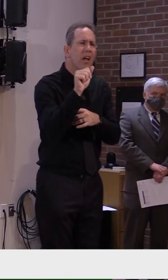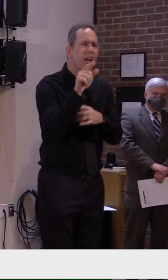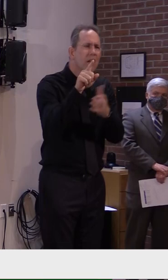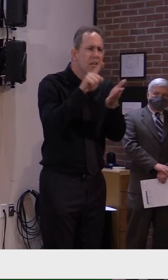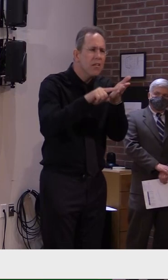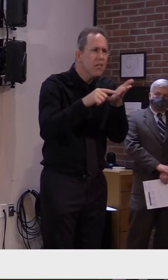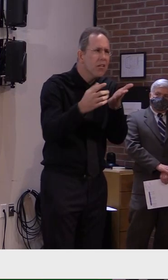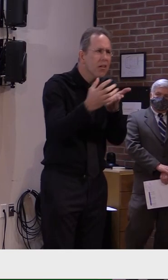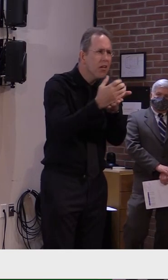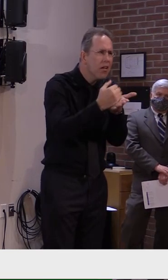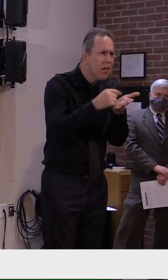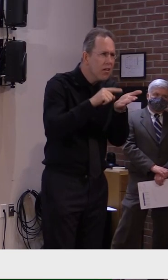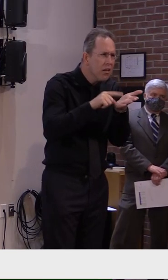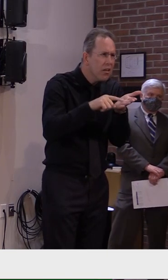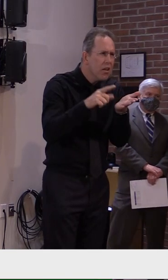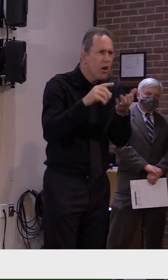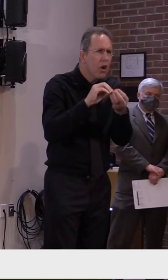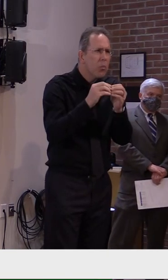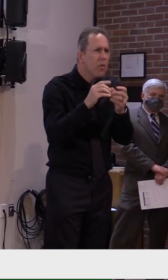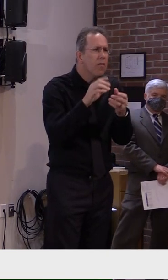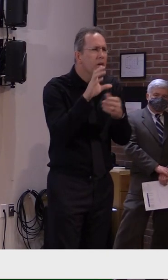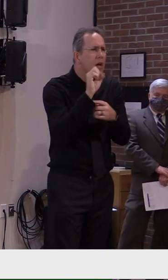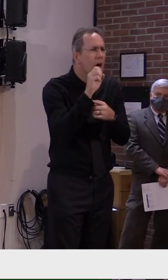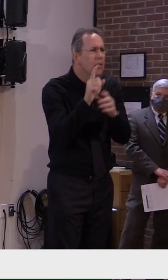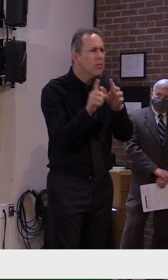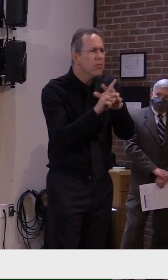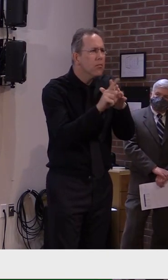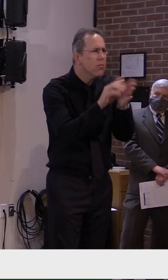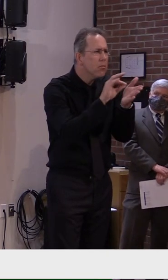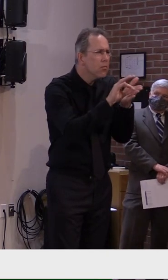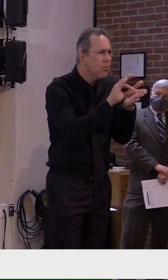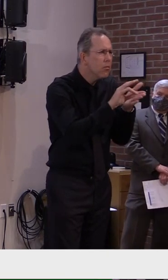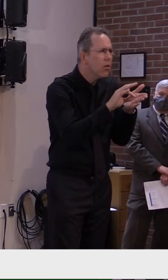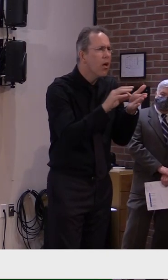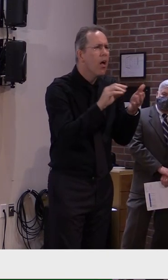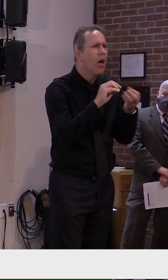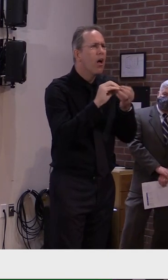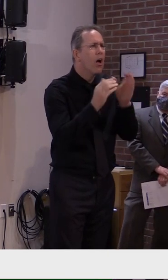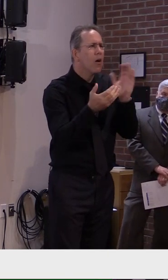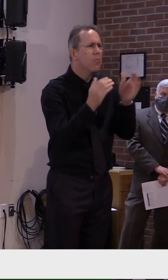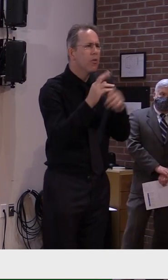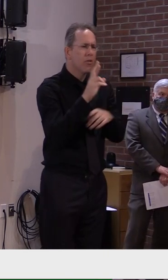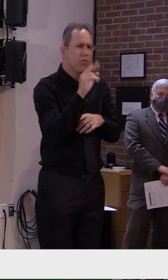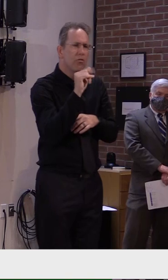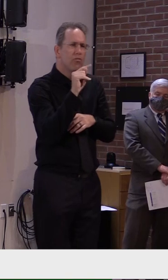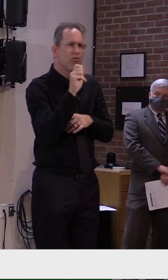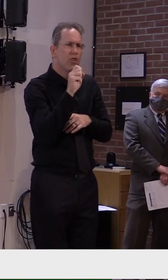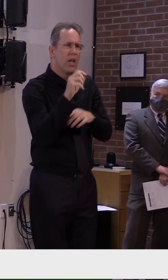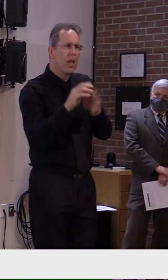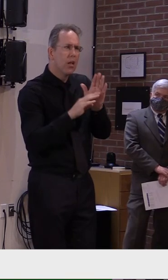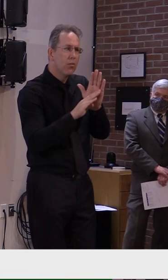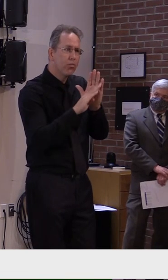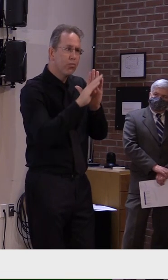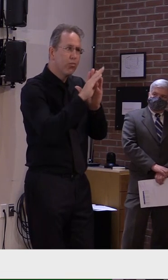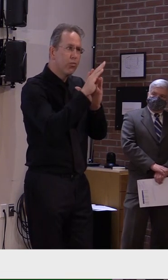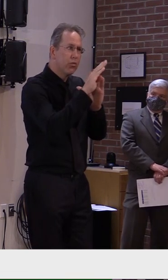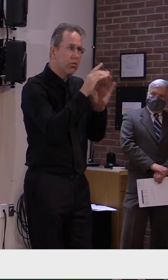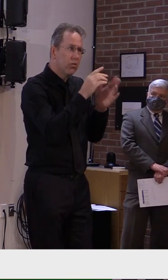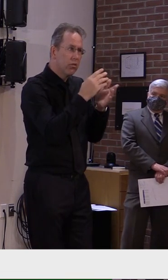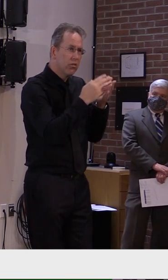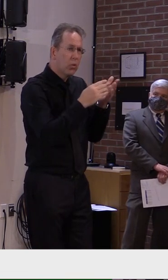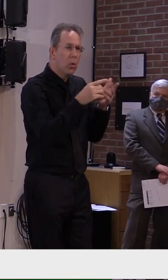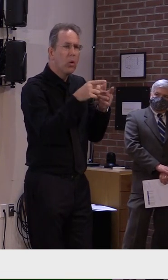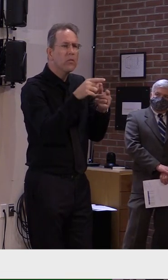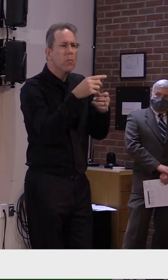positivity rate to start rolling back some of these restrictions? Of course, it's a long winter ahead. So what would you need to see? Yeah,